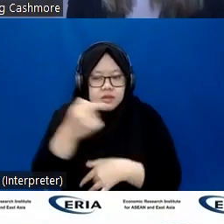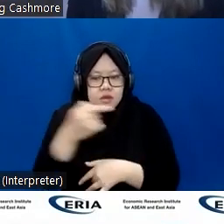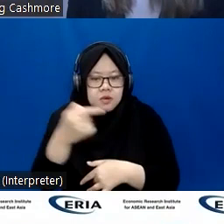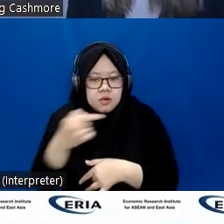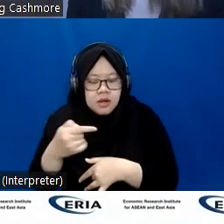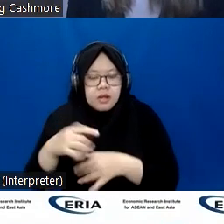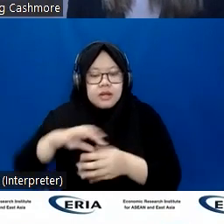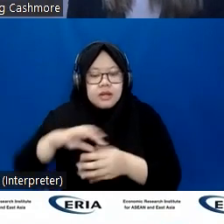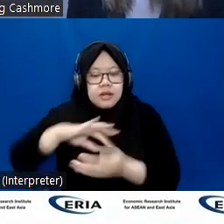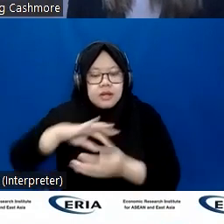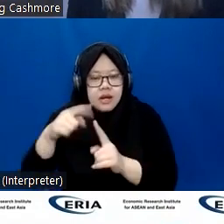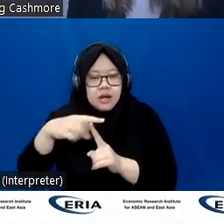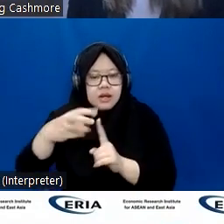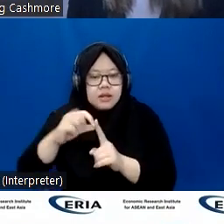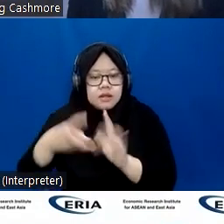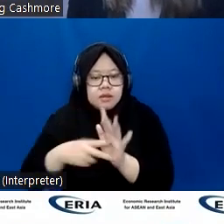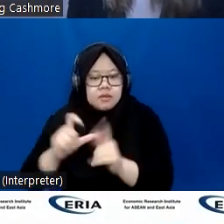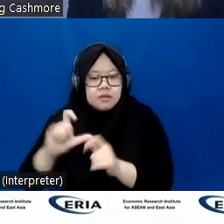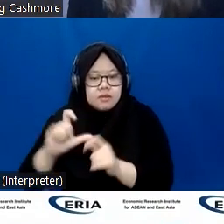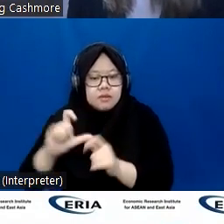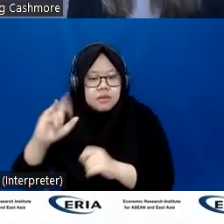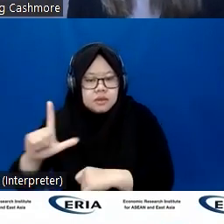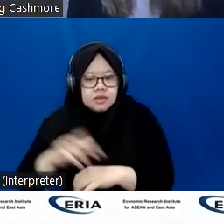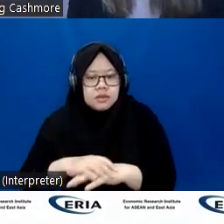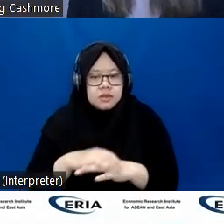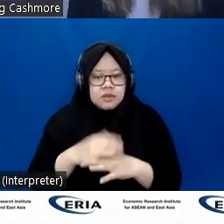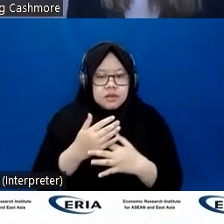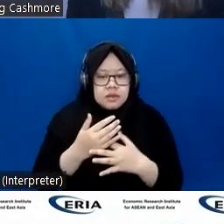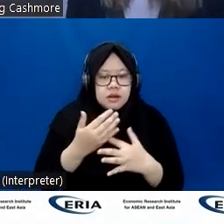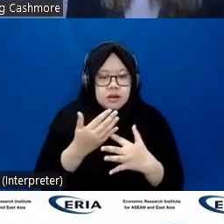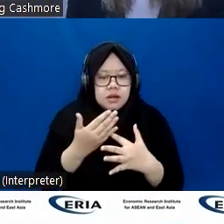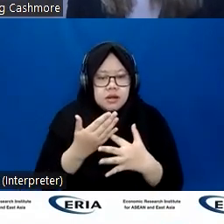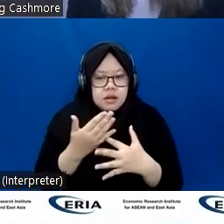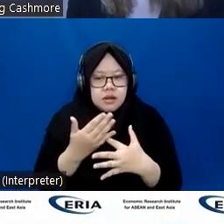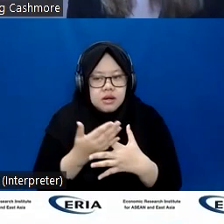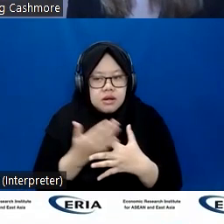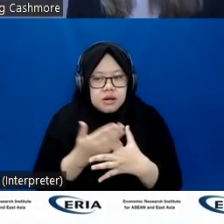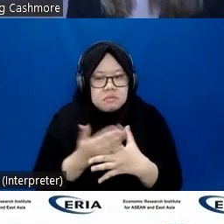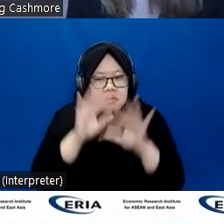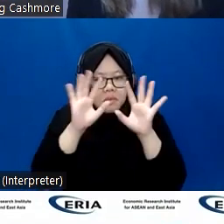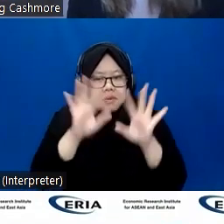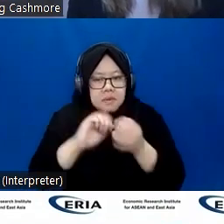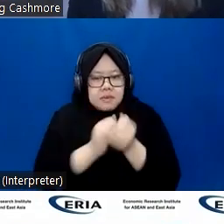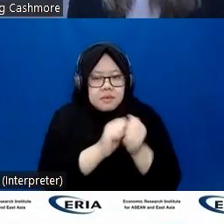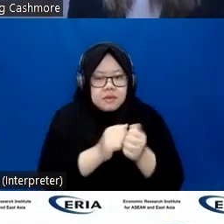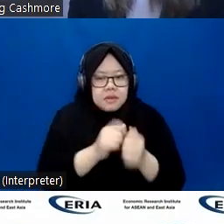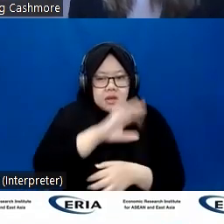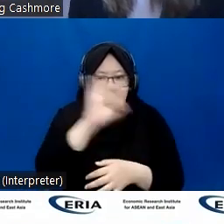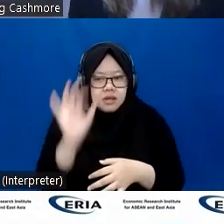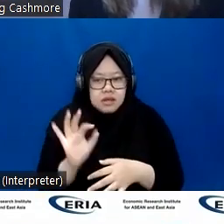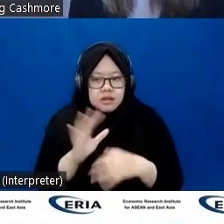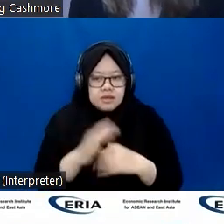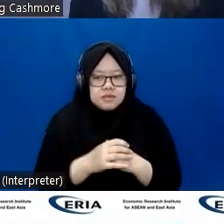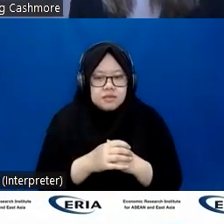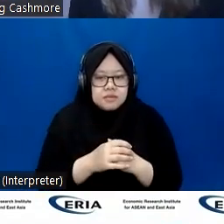Inclusiveness and accessibility of online content or digital tools is also a problem. Just to give you a very concrete example, if you're